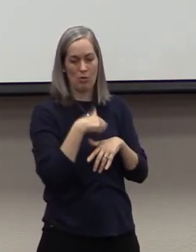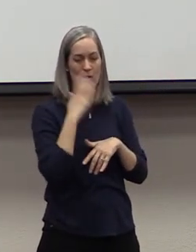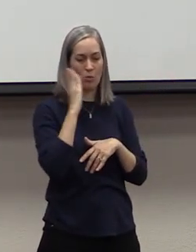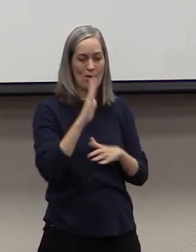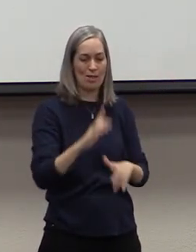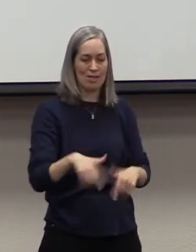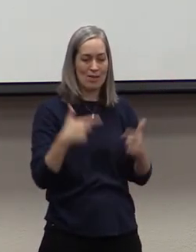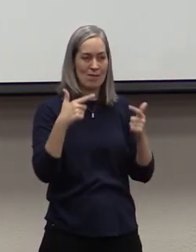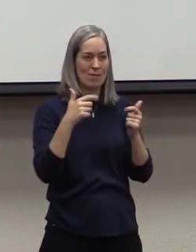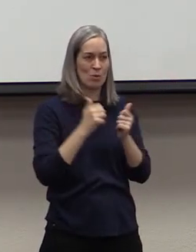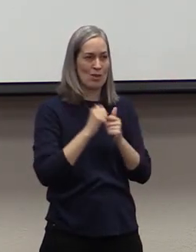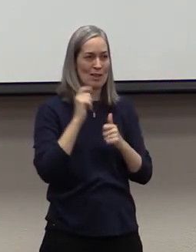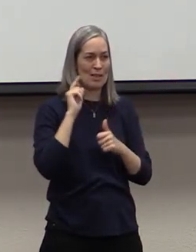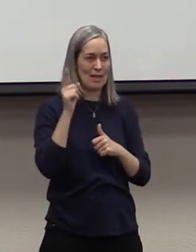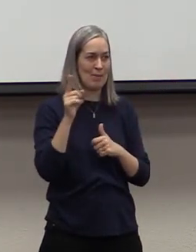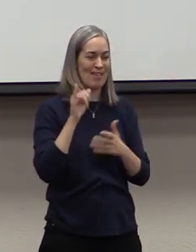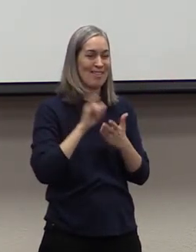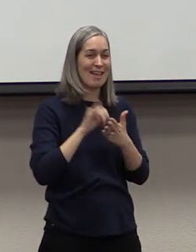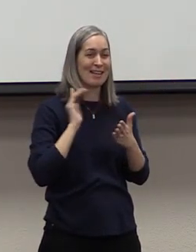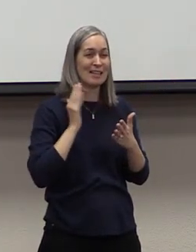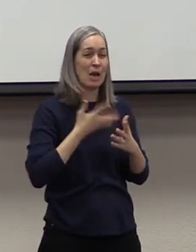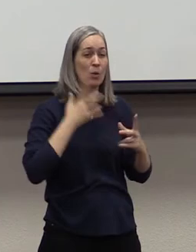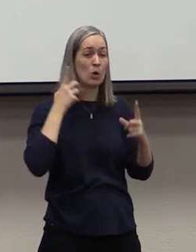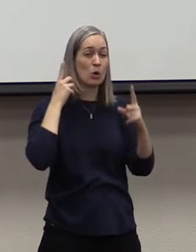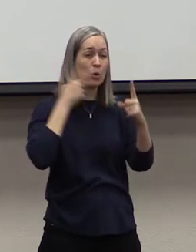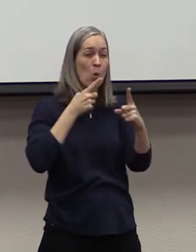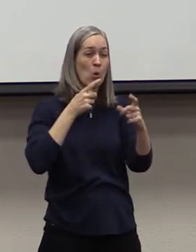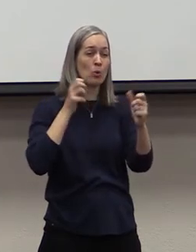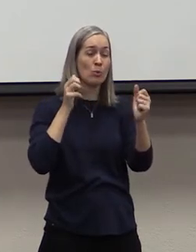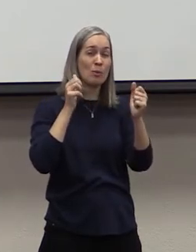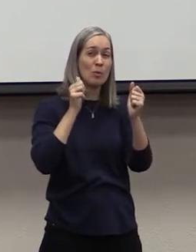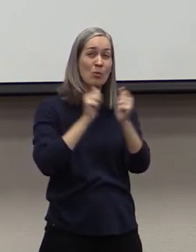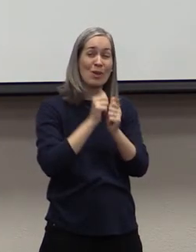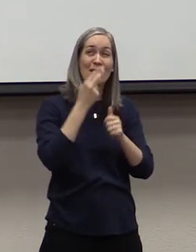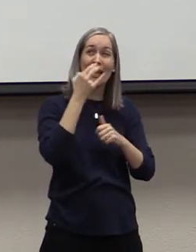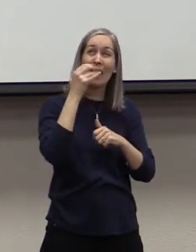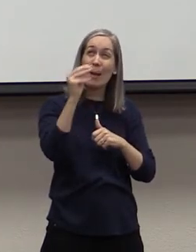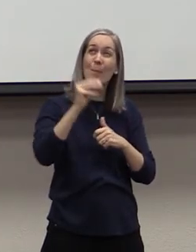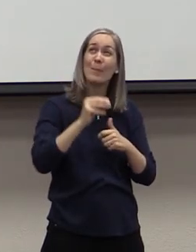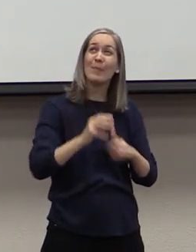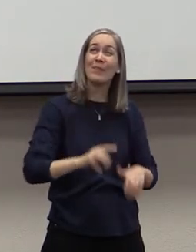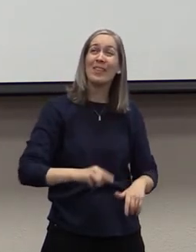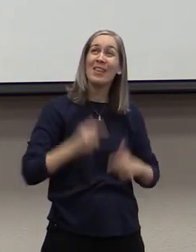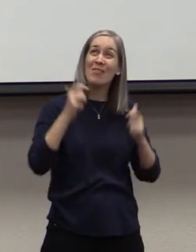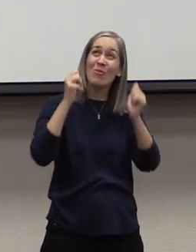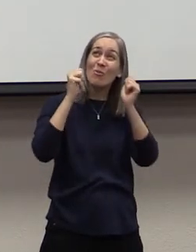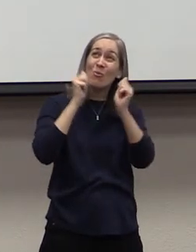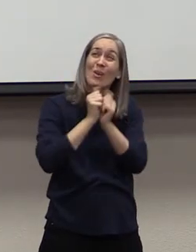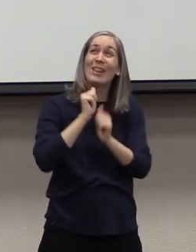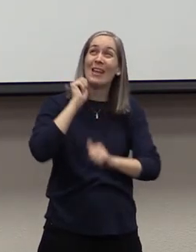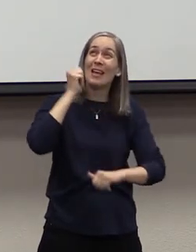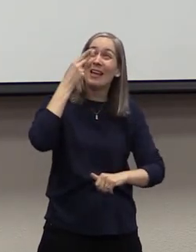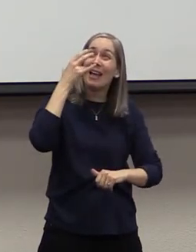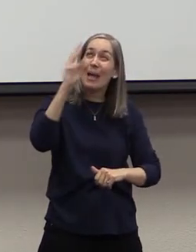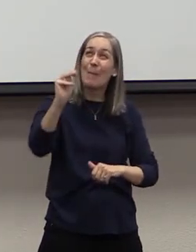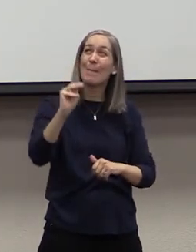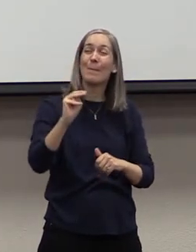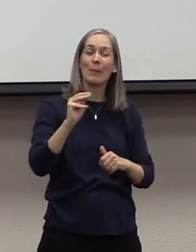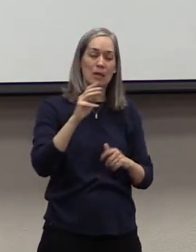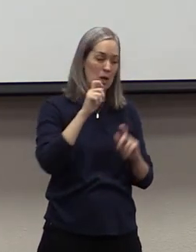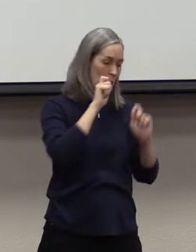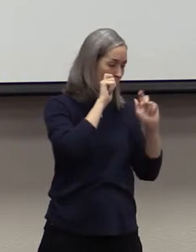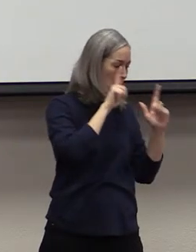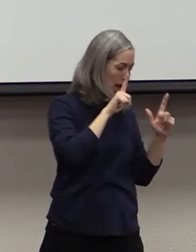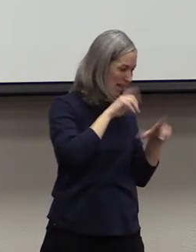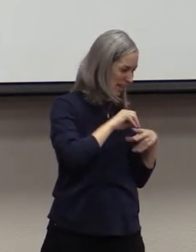Him. That is the goal, isn't it? To be with Him. To live a life with Him. Whether we are